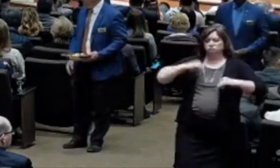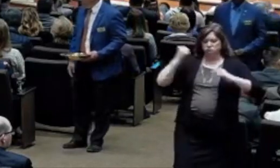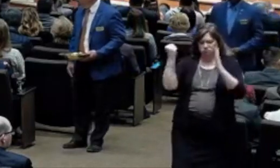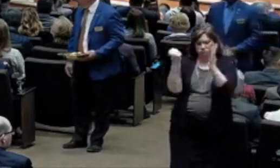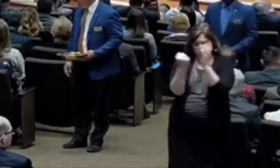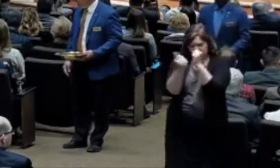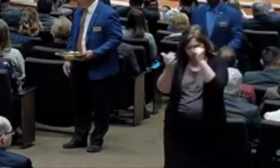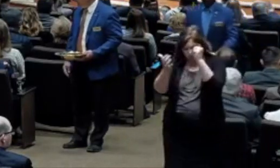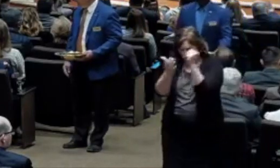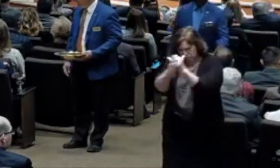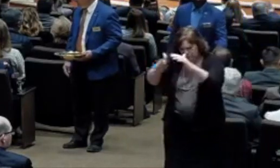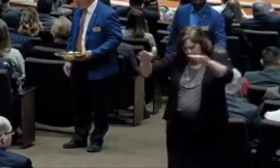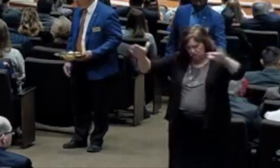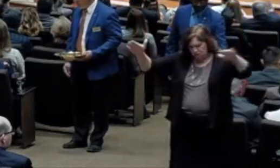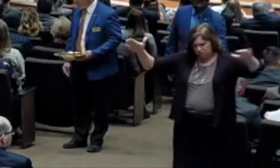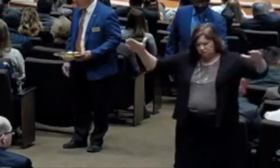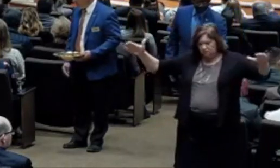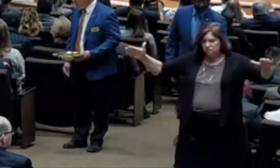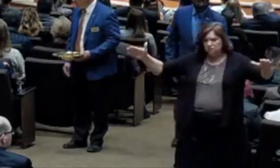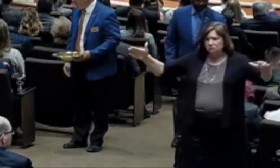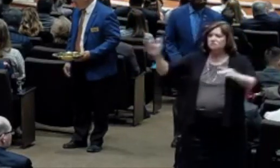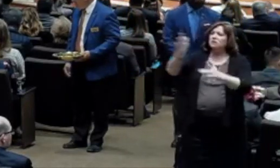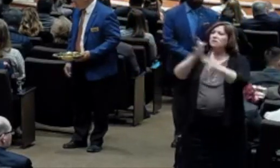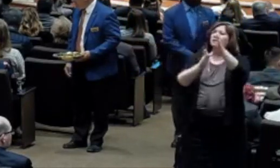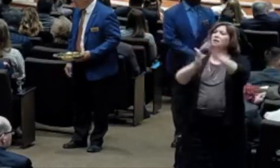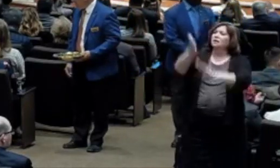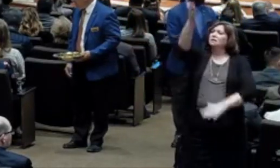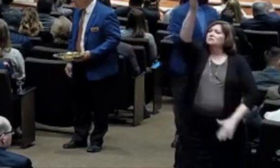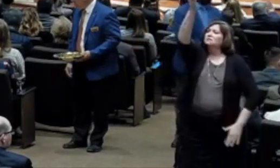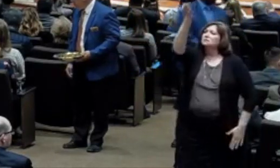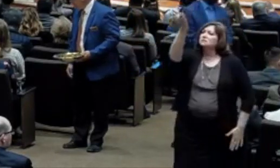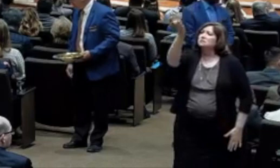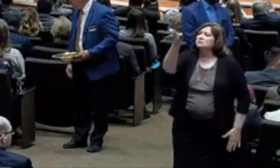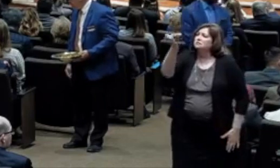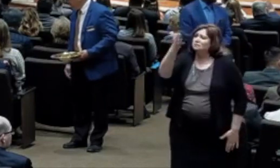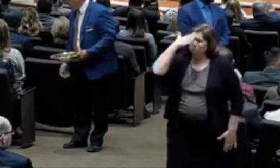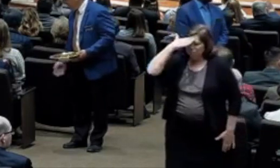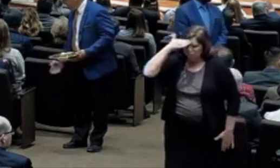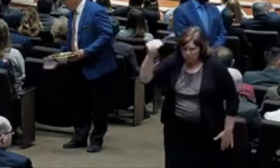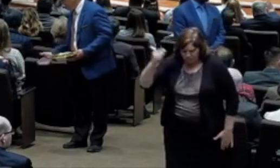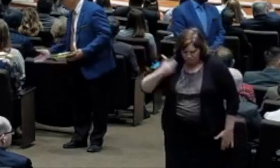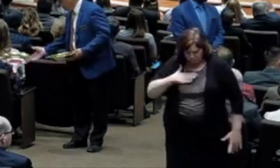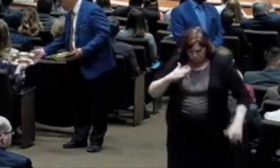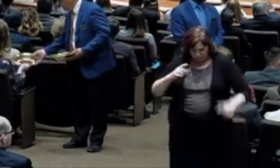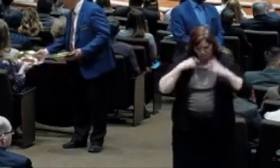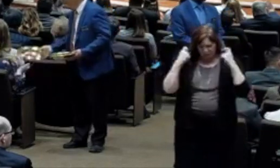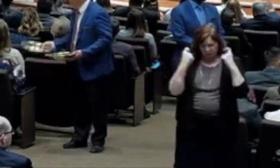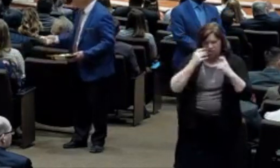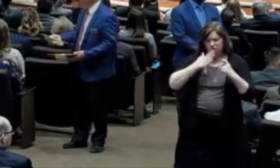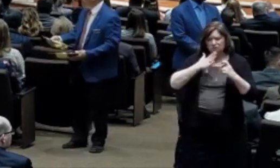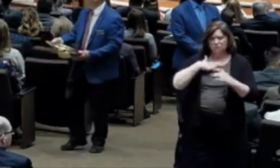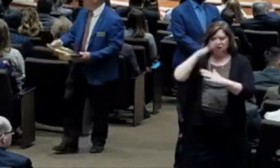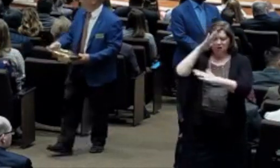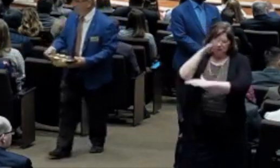and shame, I call upon his name.